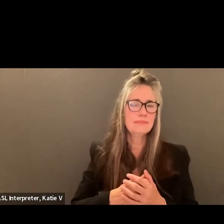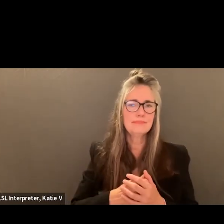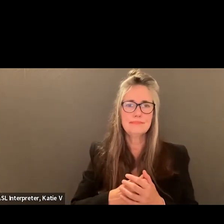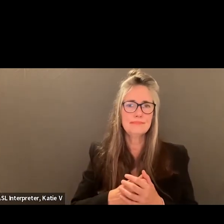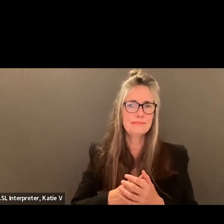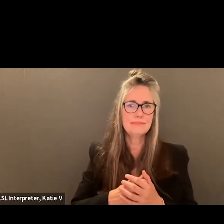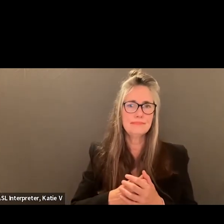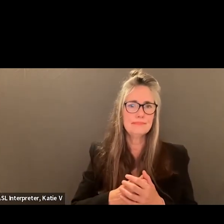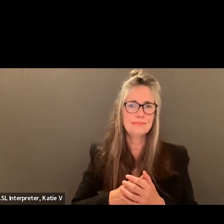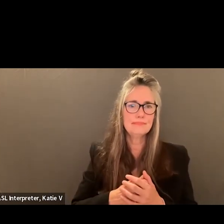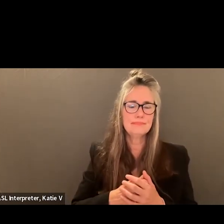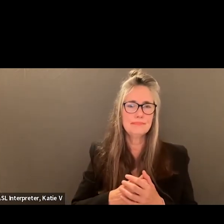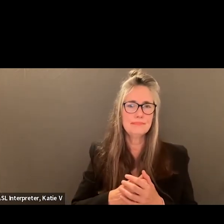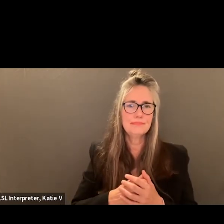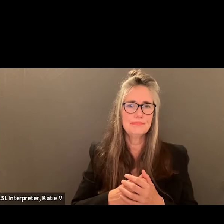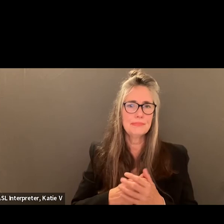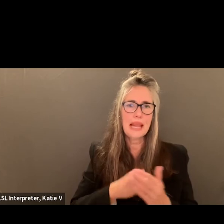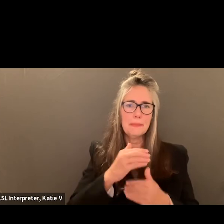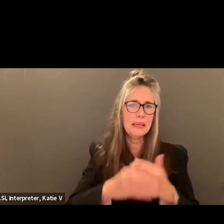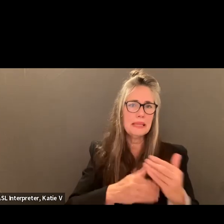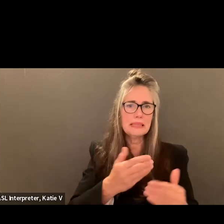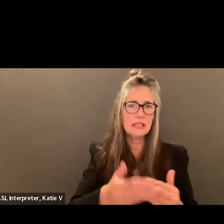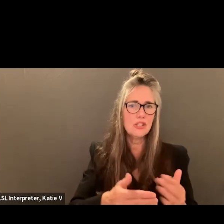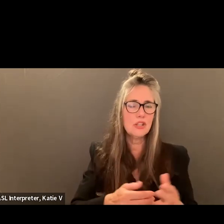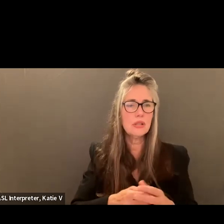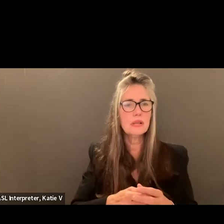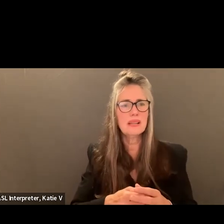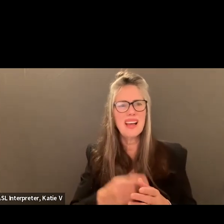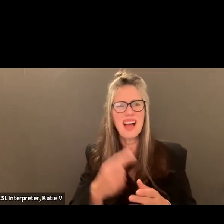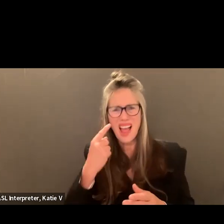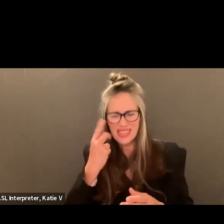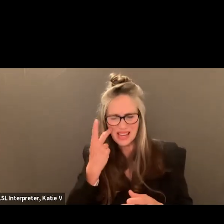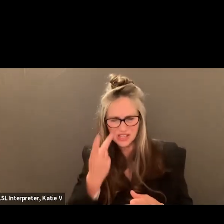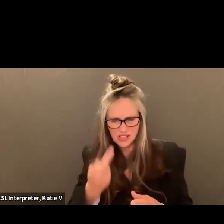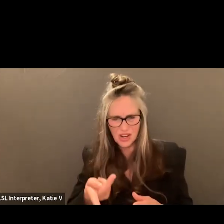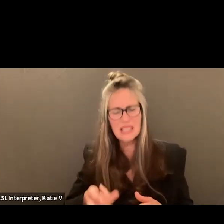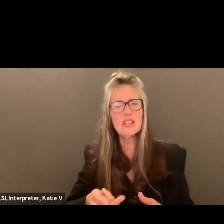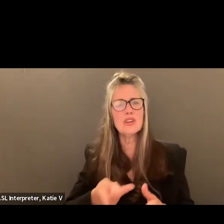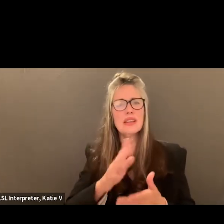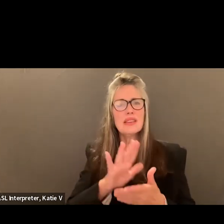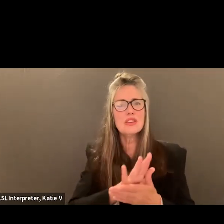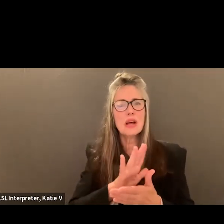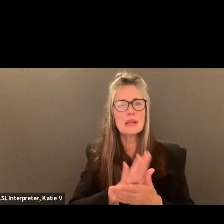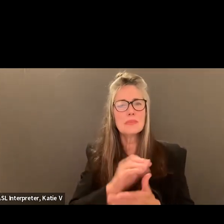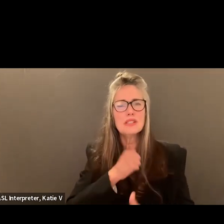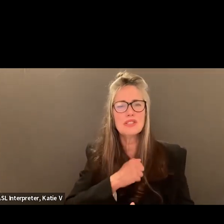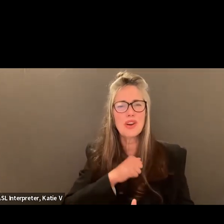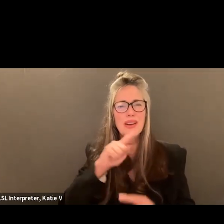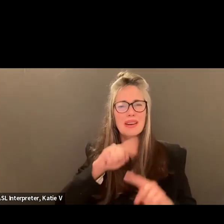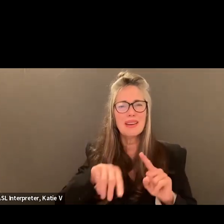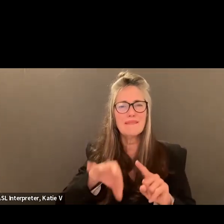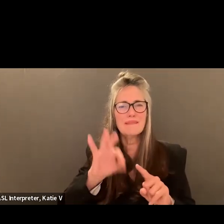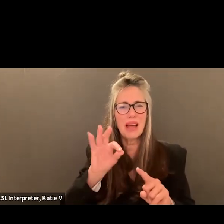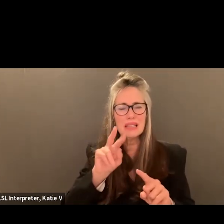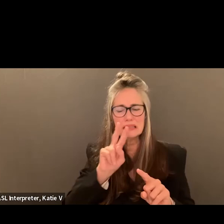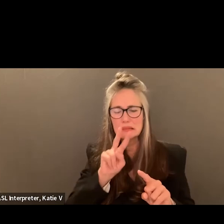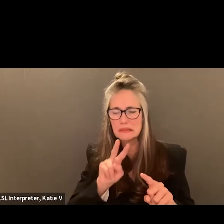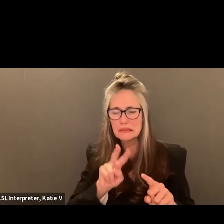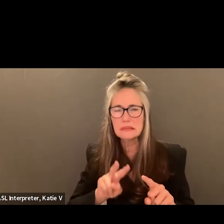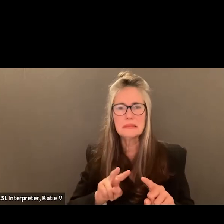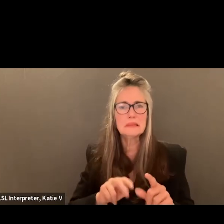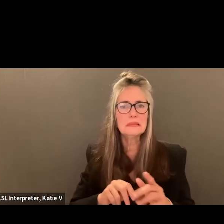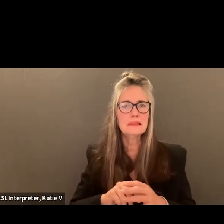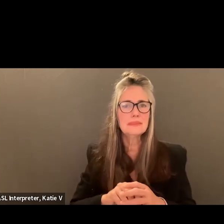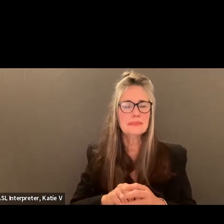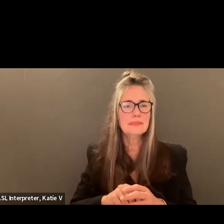Could it be in another document maybe? it be? It's in this, it's in these documents. I mean, I'm sorry. don't. I'm not sure. It's about the late